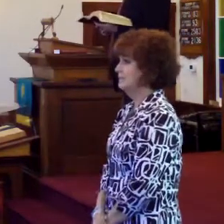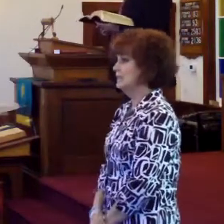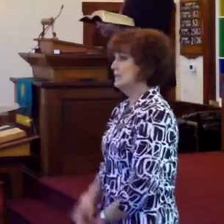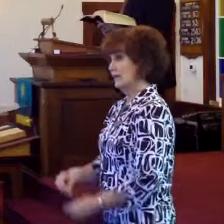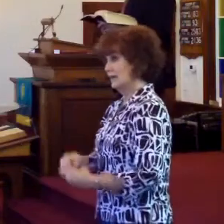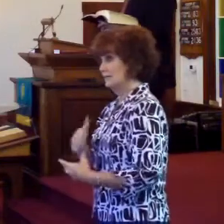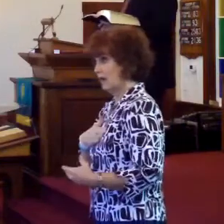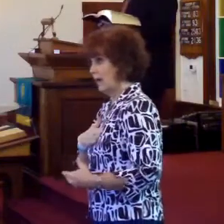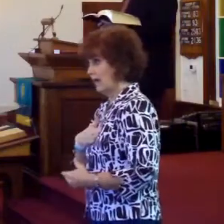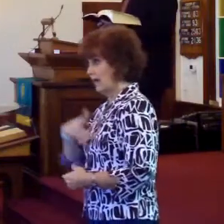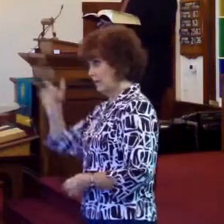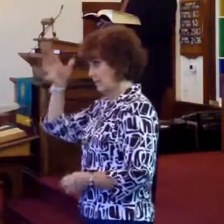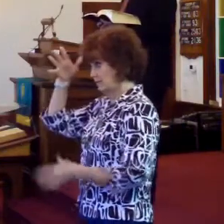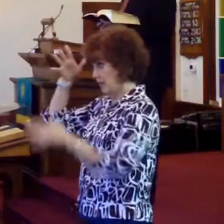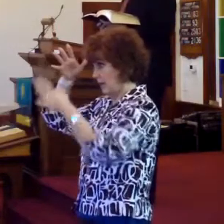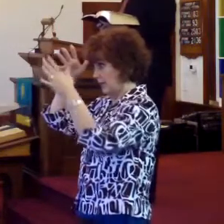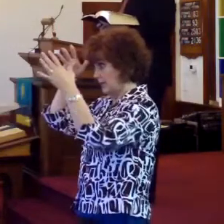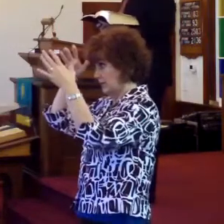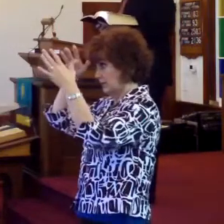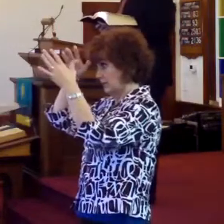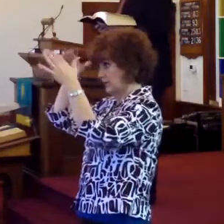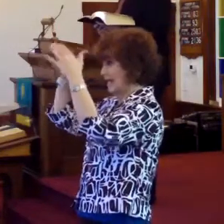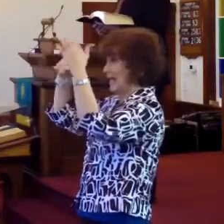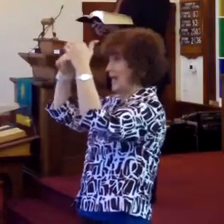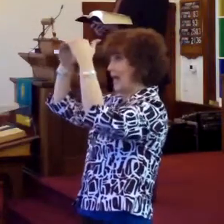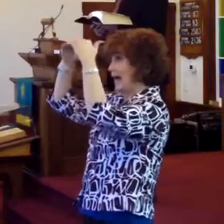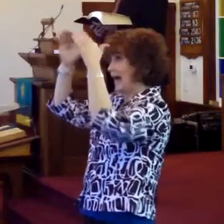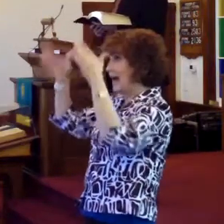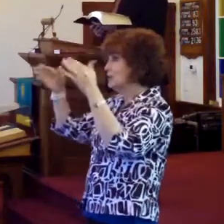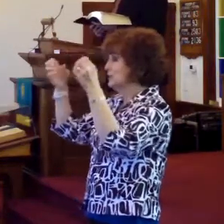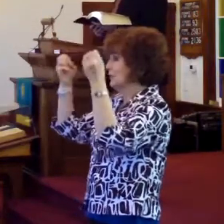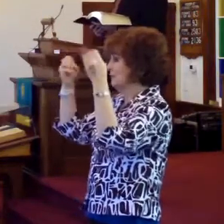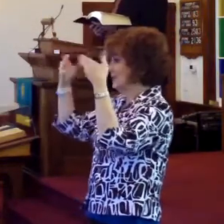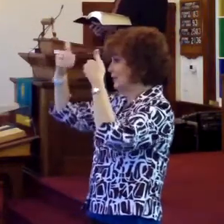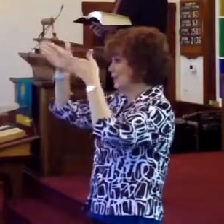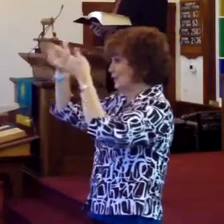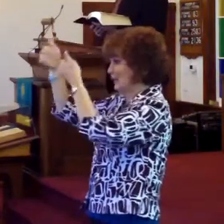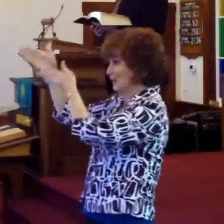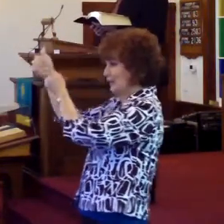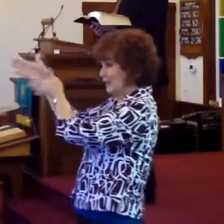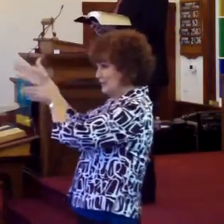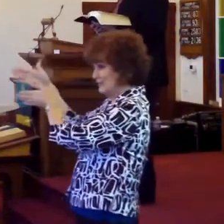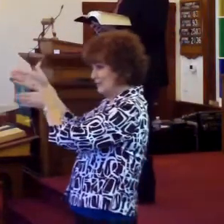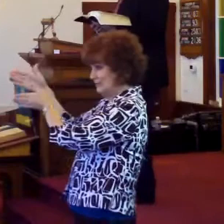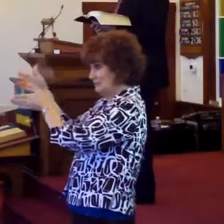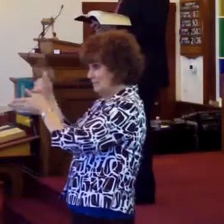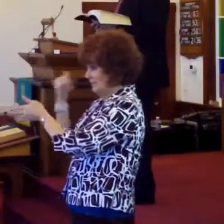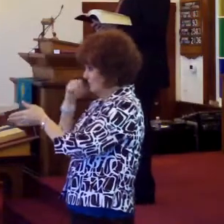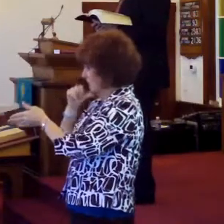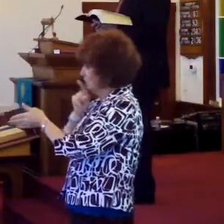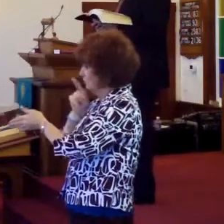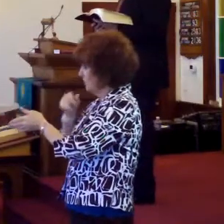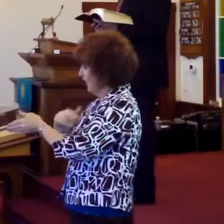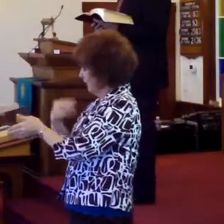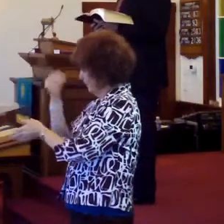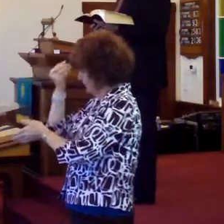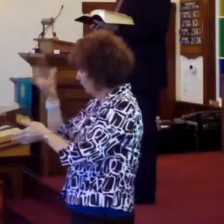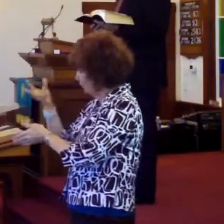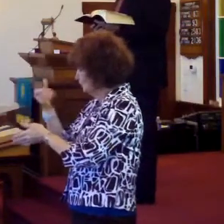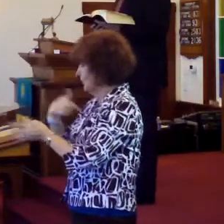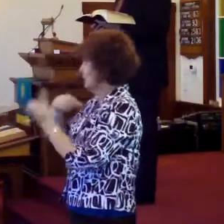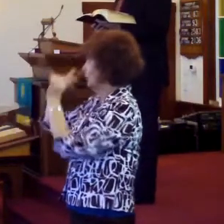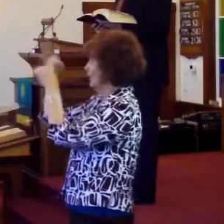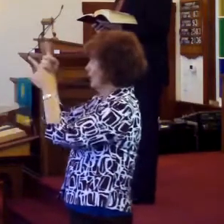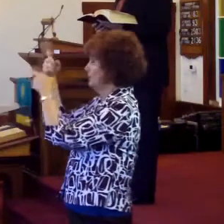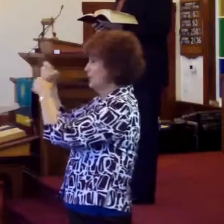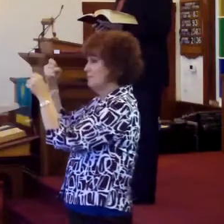In my Father's house are many rooms. If it were not so, I would have told you. I'm going there to prepare a place for